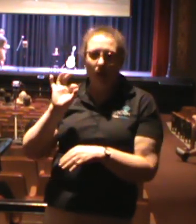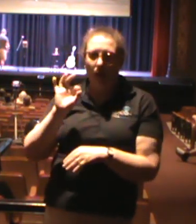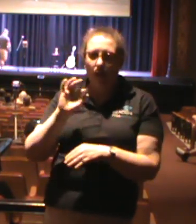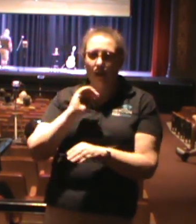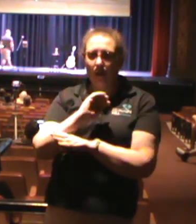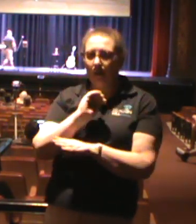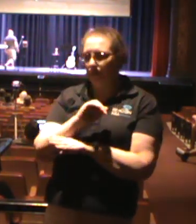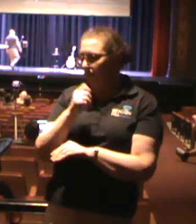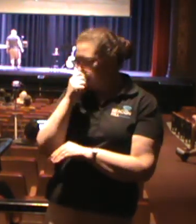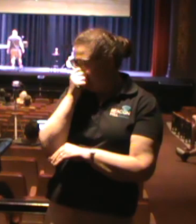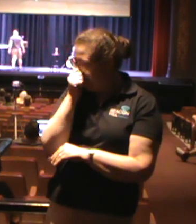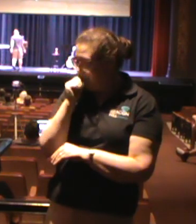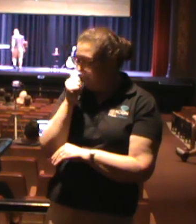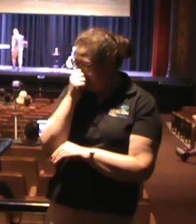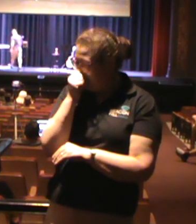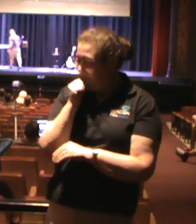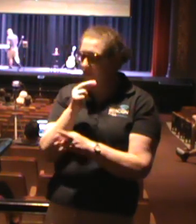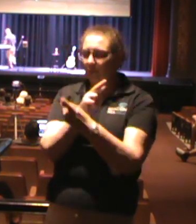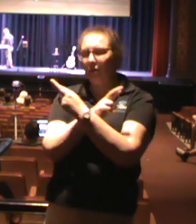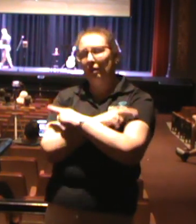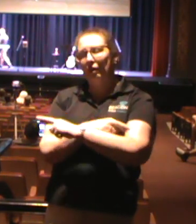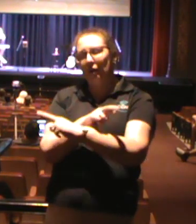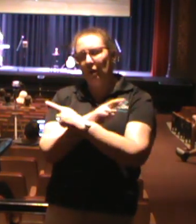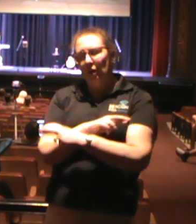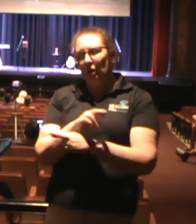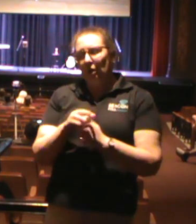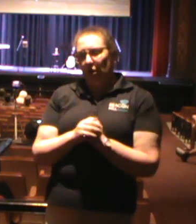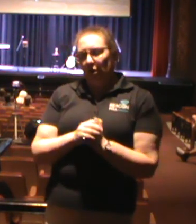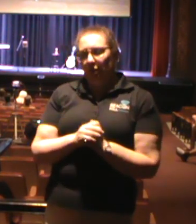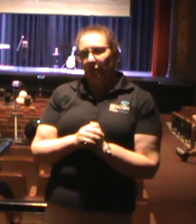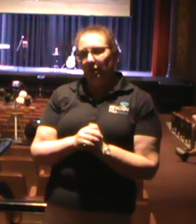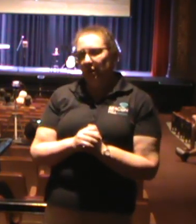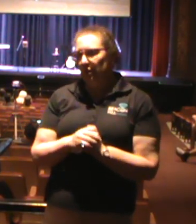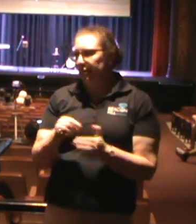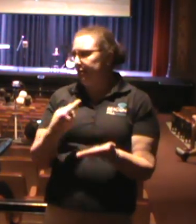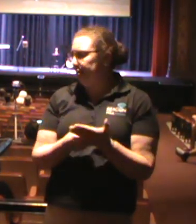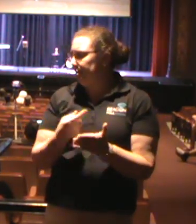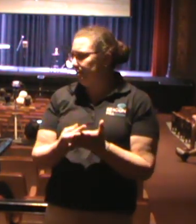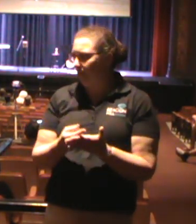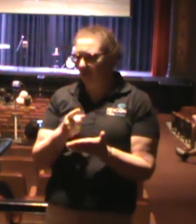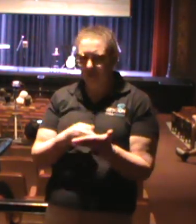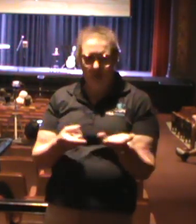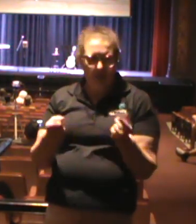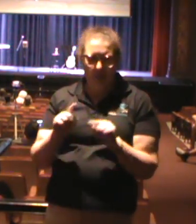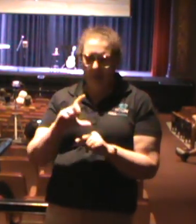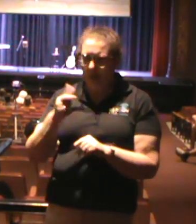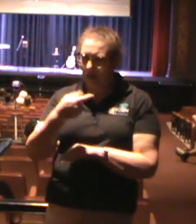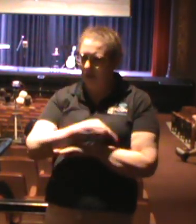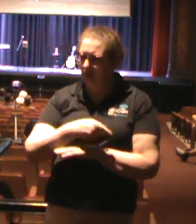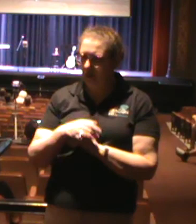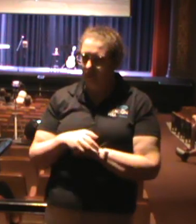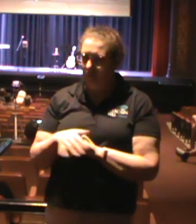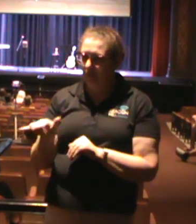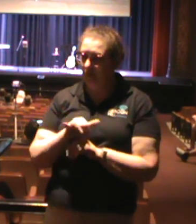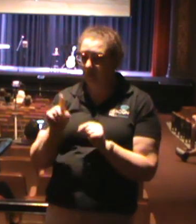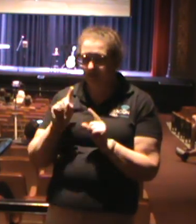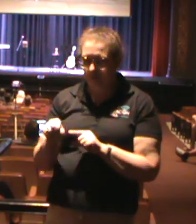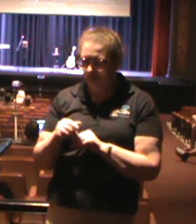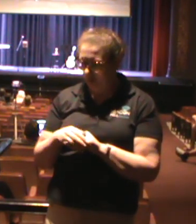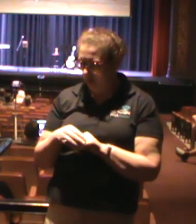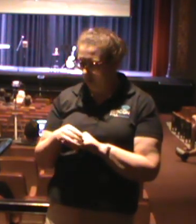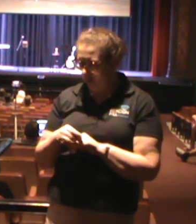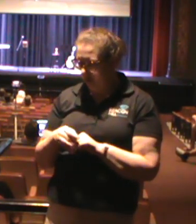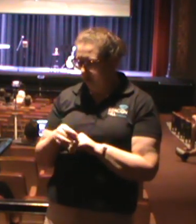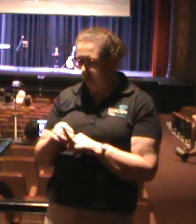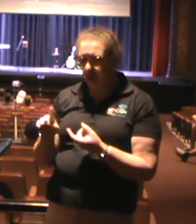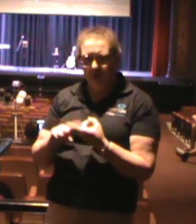a nine o'clock, just to dip in the pool to relax and unwind and strategize for the next day. And as I was going to the pool, Royce, who was with me, he